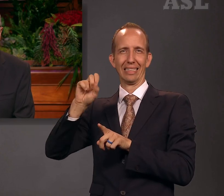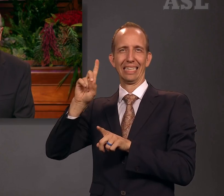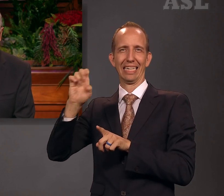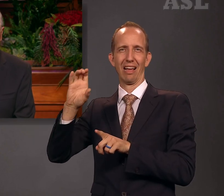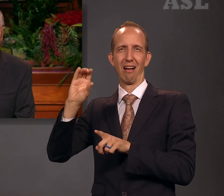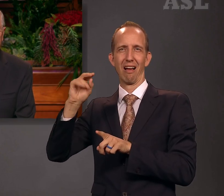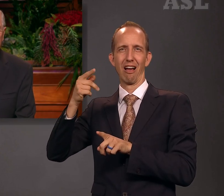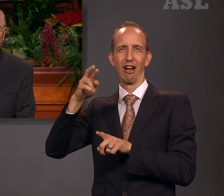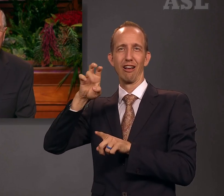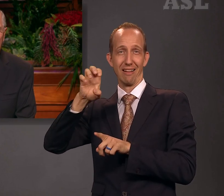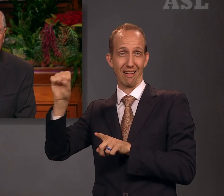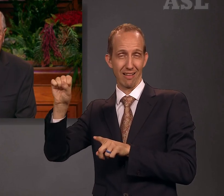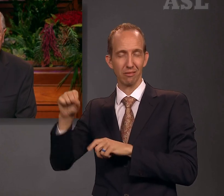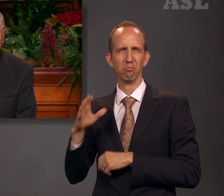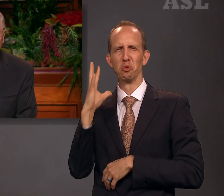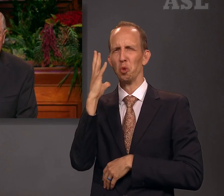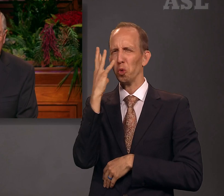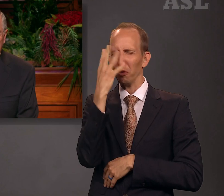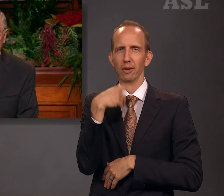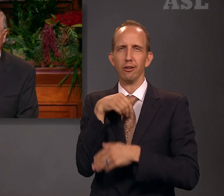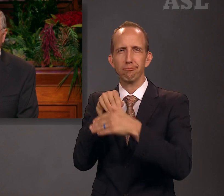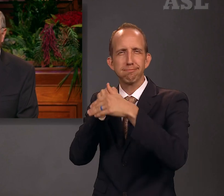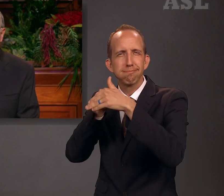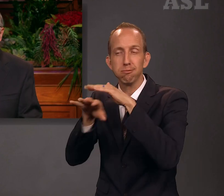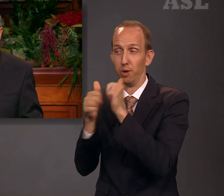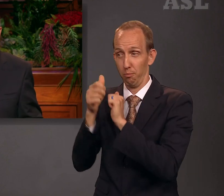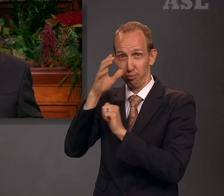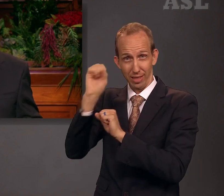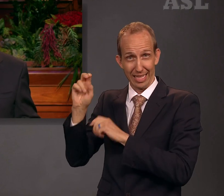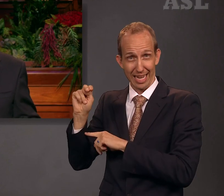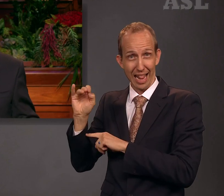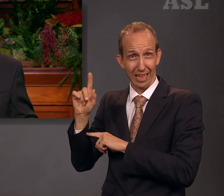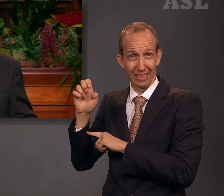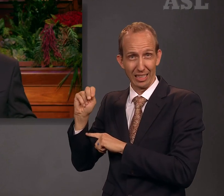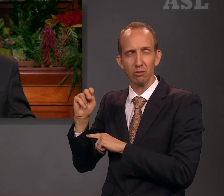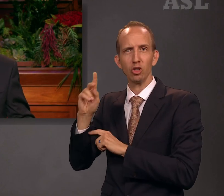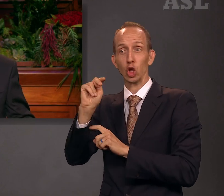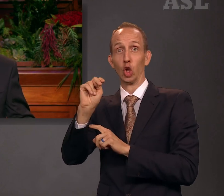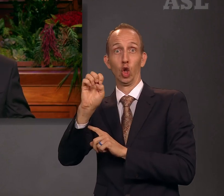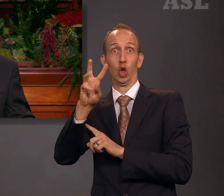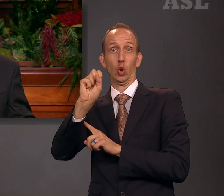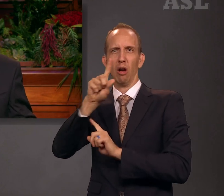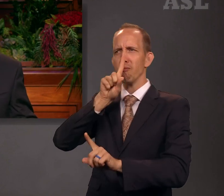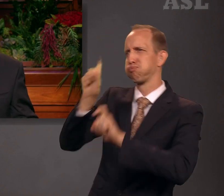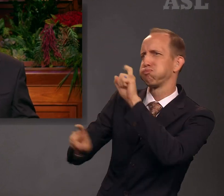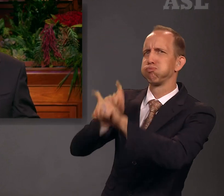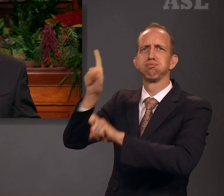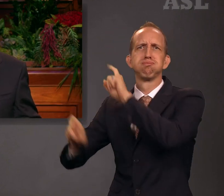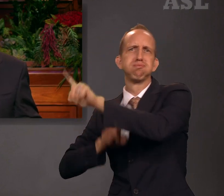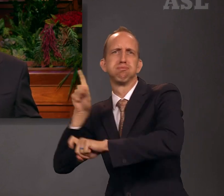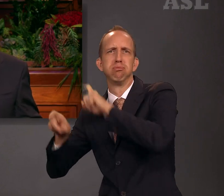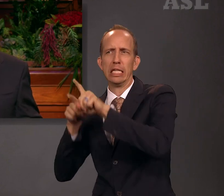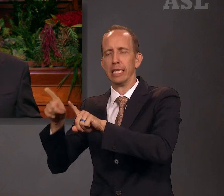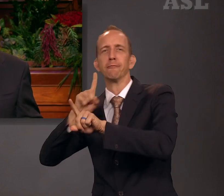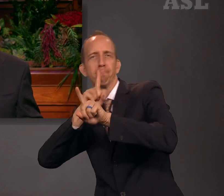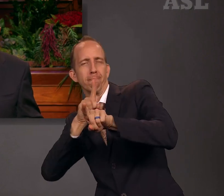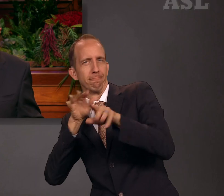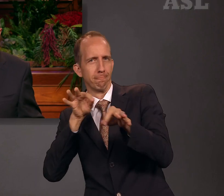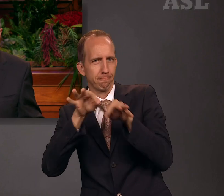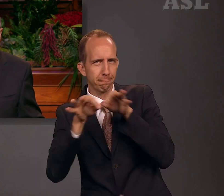impressive Palais de Congrès, President Nelson answered questions from reporters. He acknowledged that it was going to be a